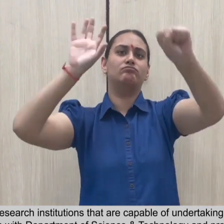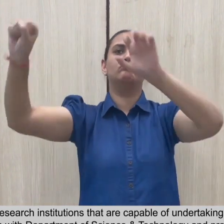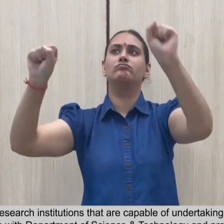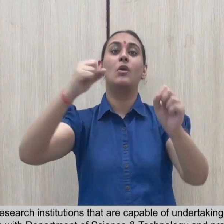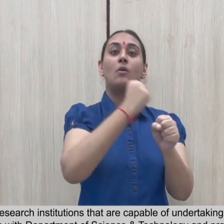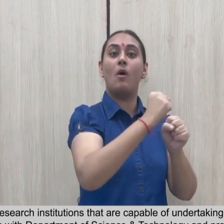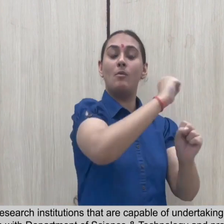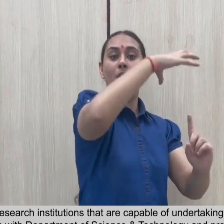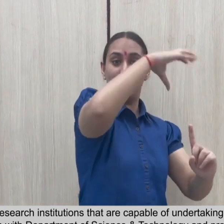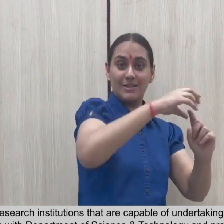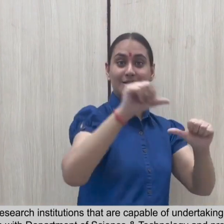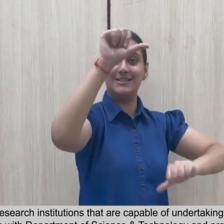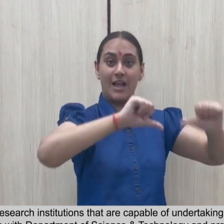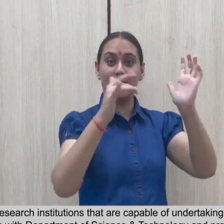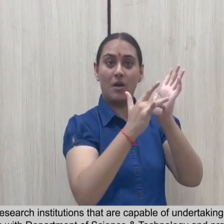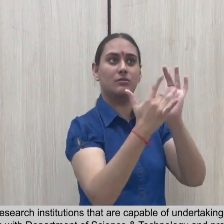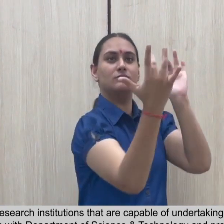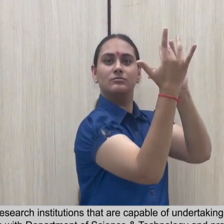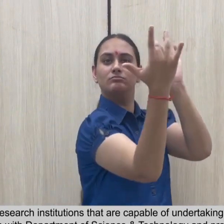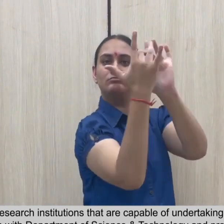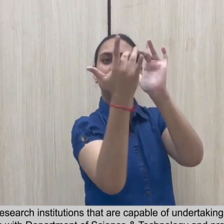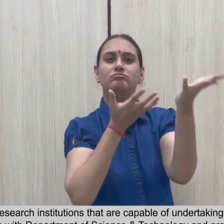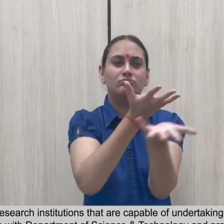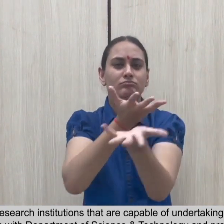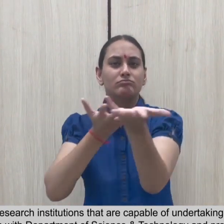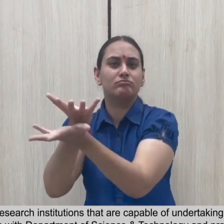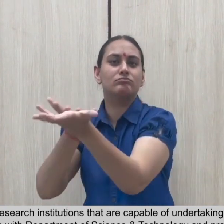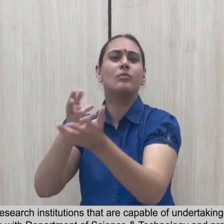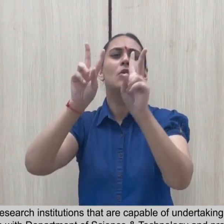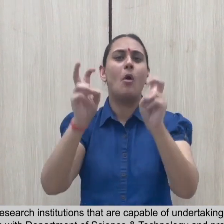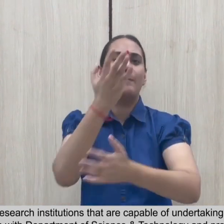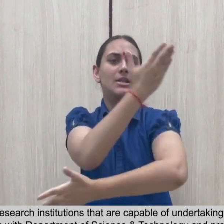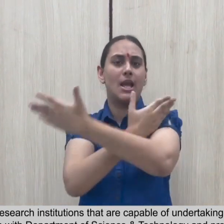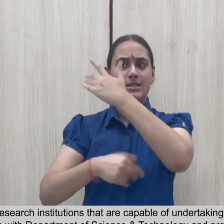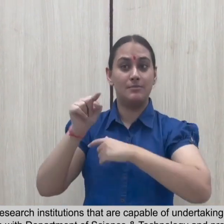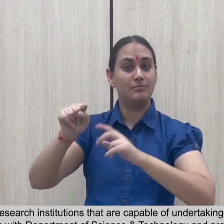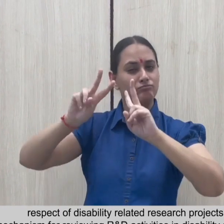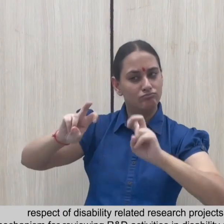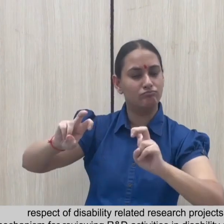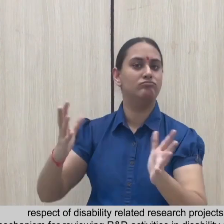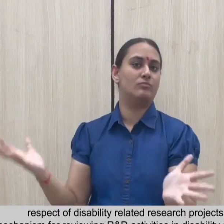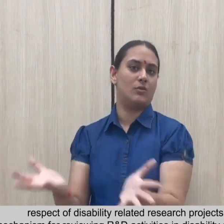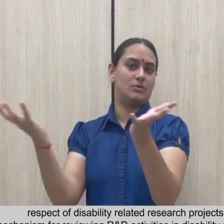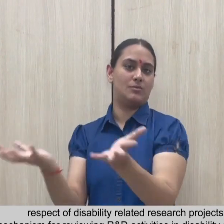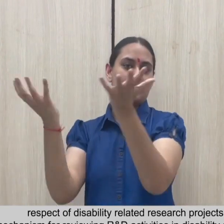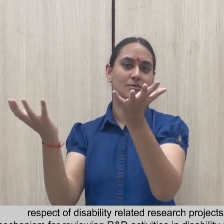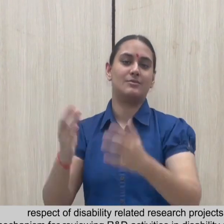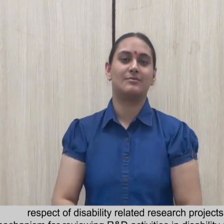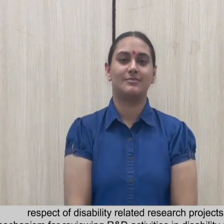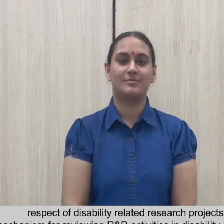with Department of Science and Technology and promoting these institutions in respect of disability related research projects.